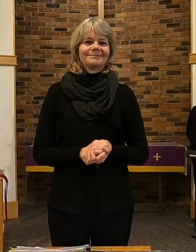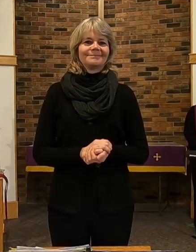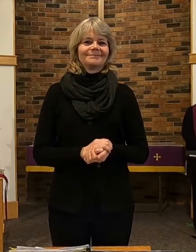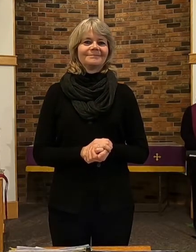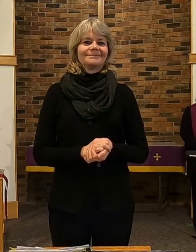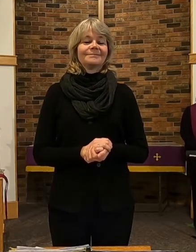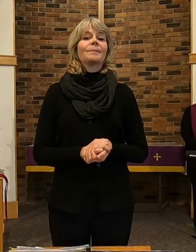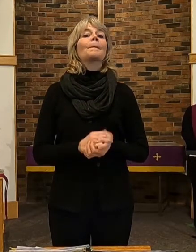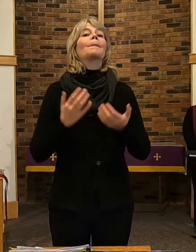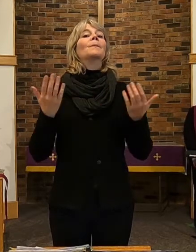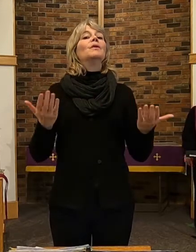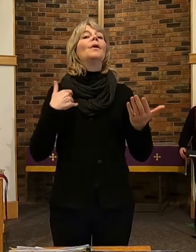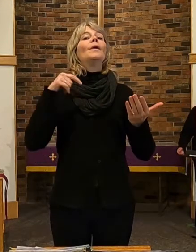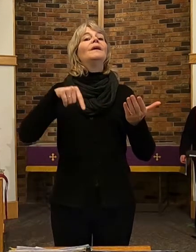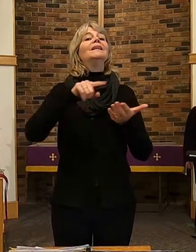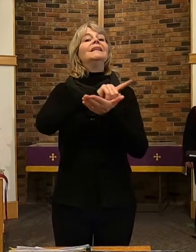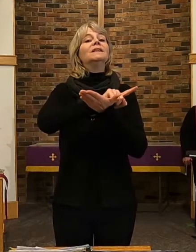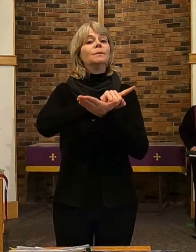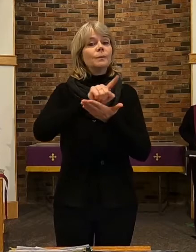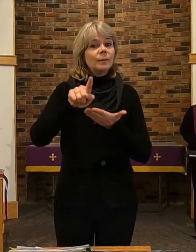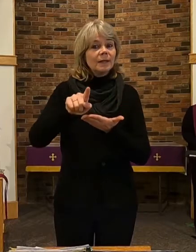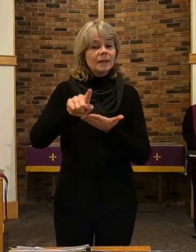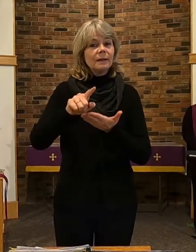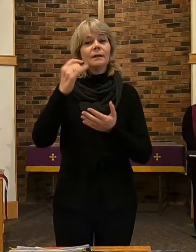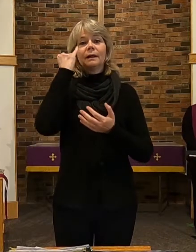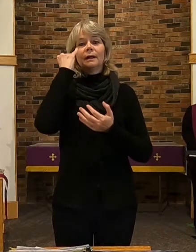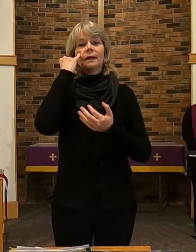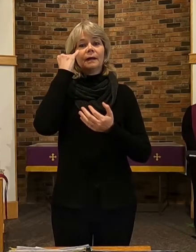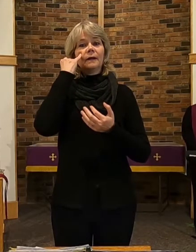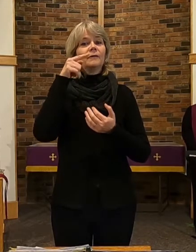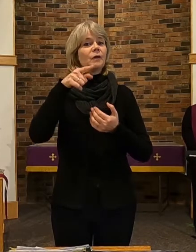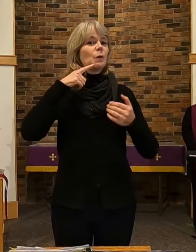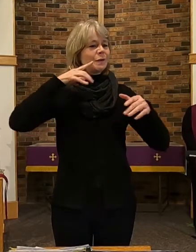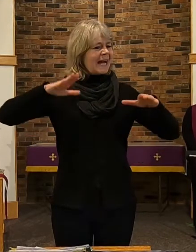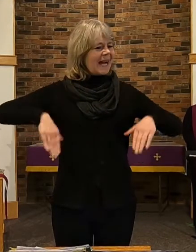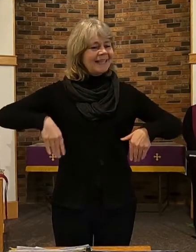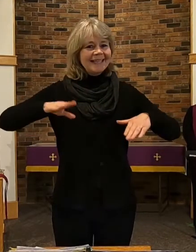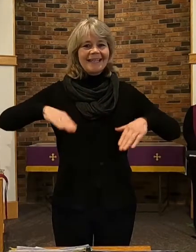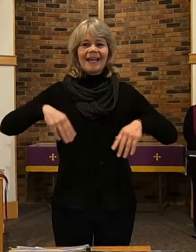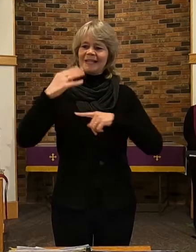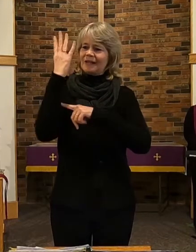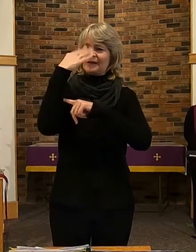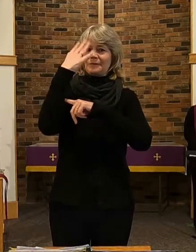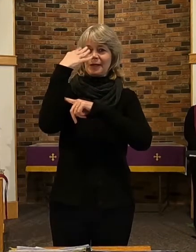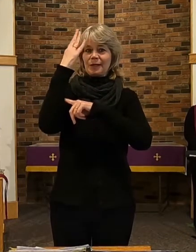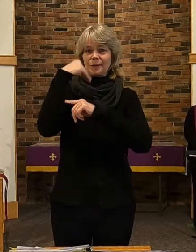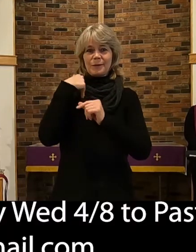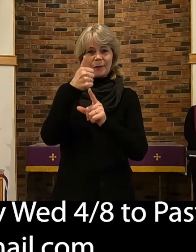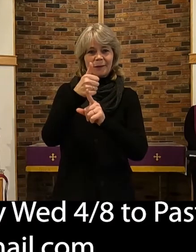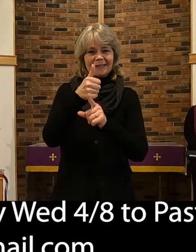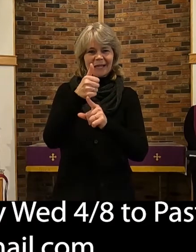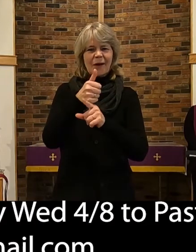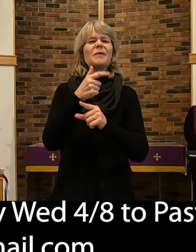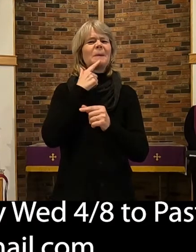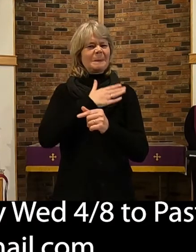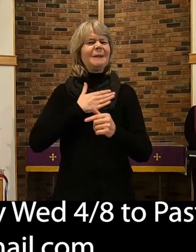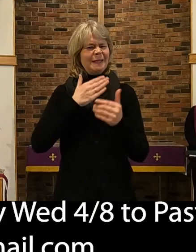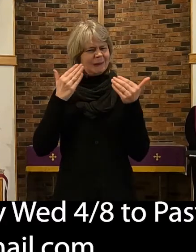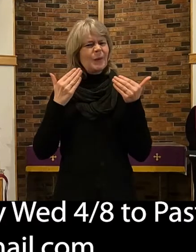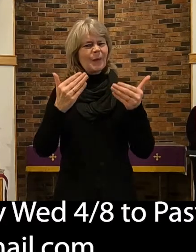This week I wanted to invite you, if you haven't already made a video of yourself greeting us